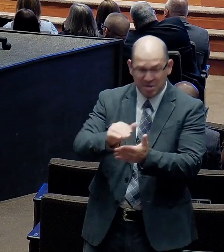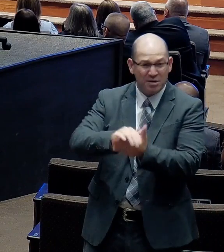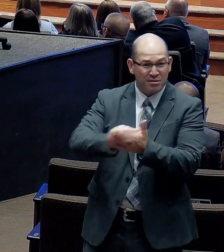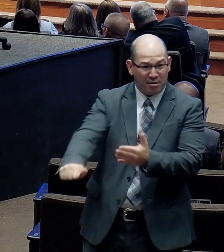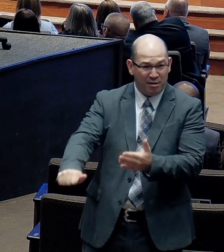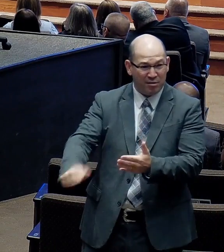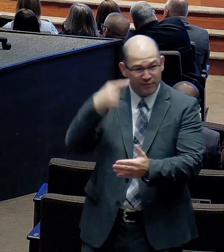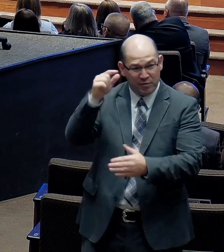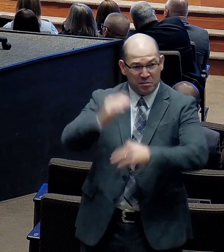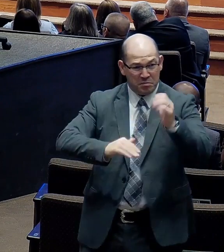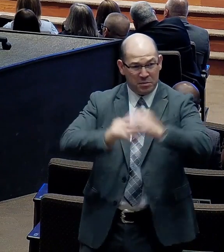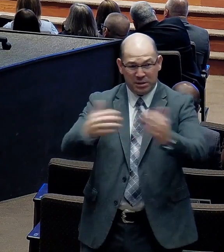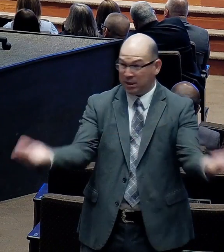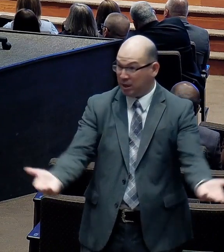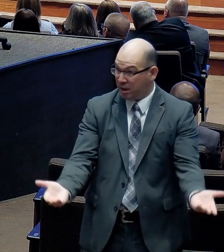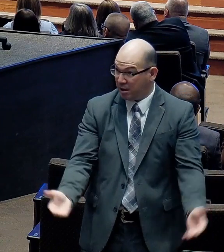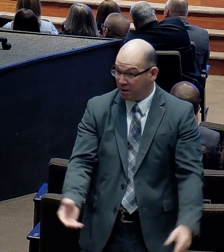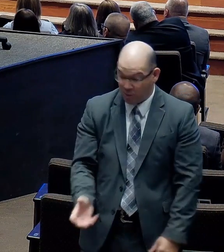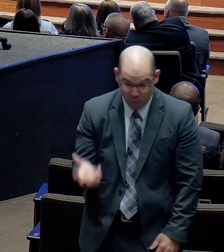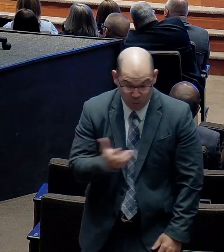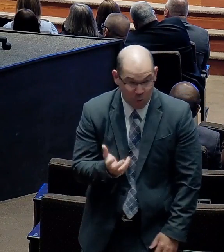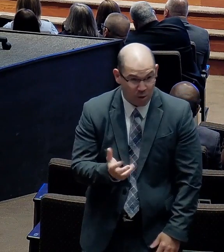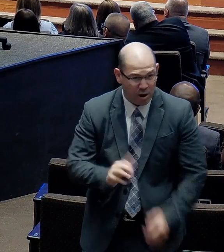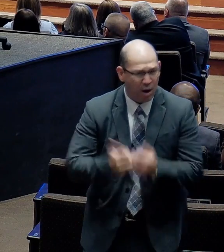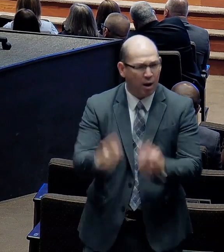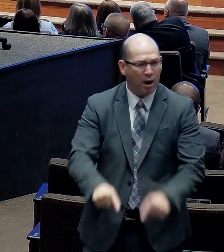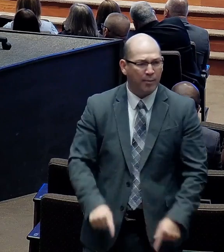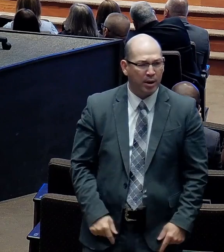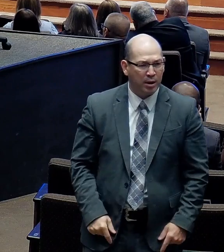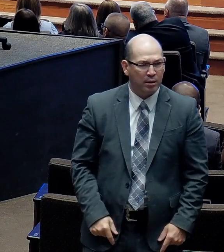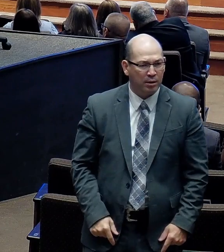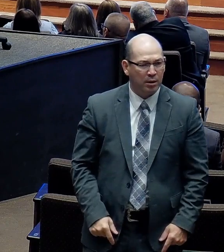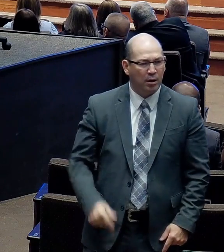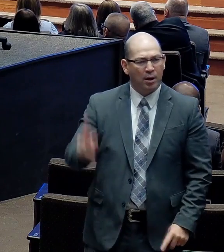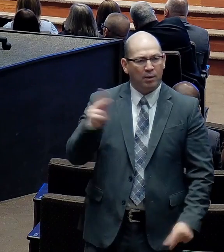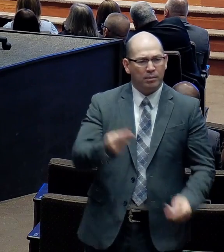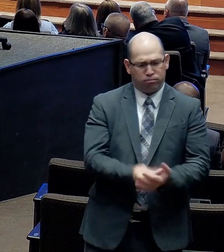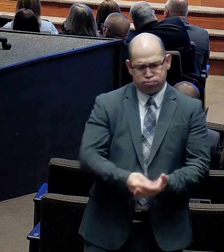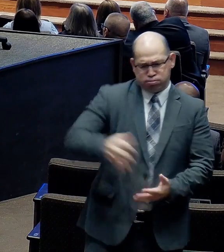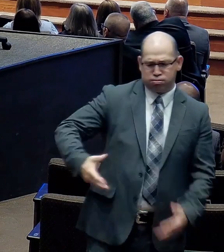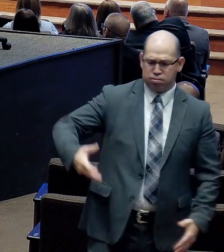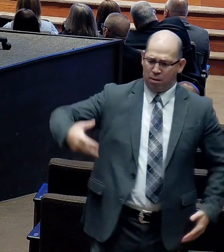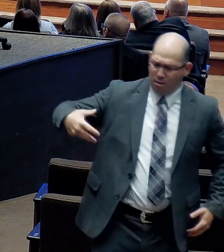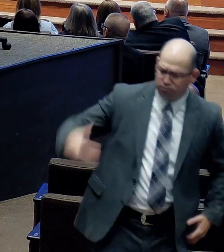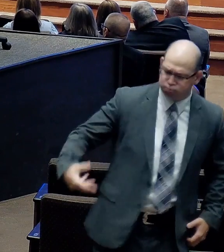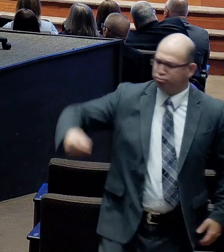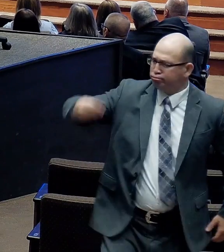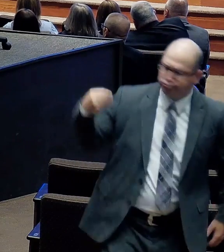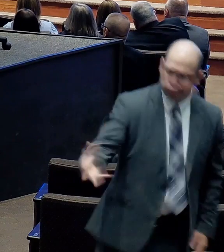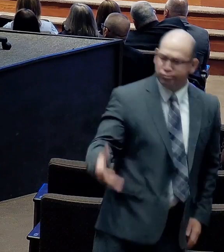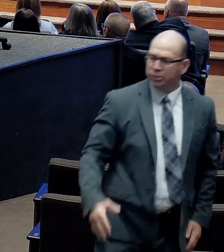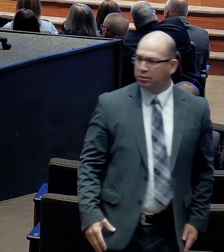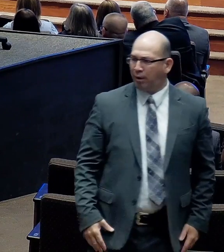That didn't happen because a bunch of millionaires gave a whole lot of money. It happened because God's people sacrificed.